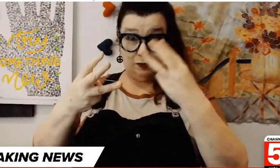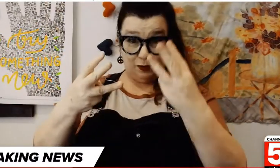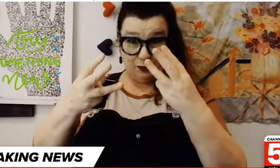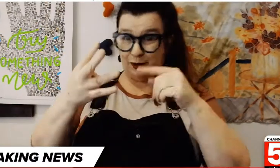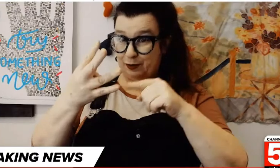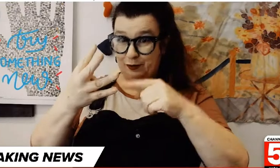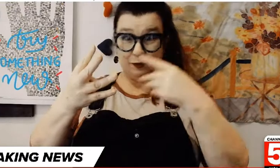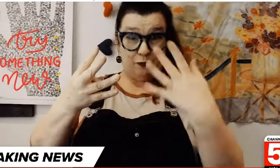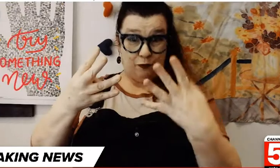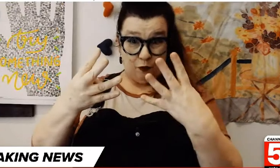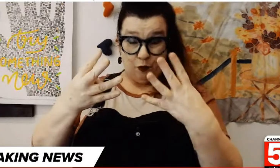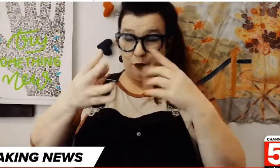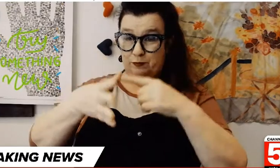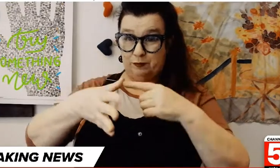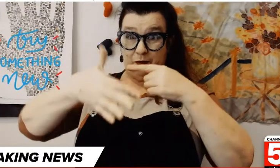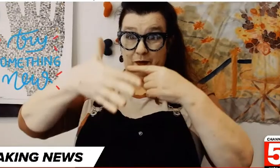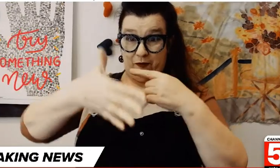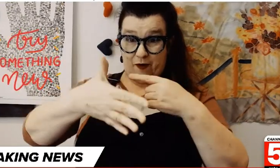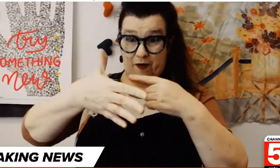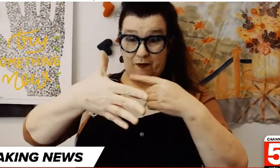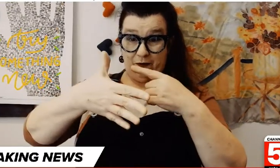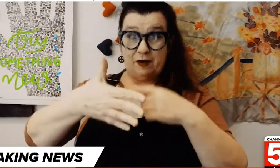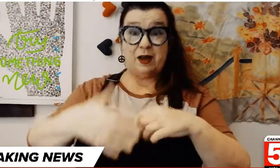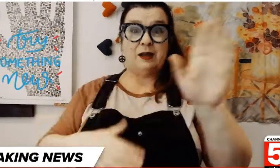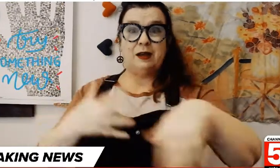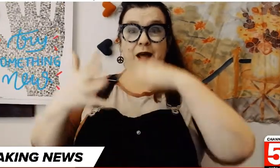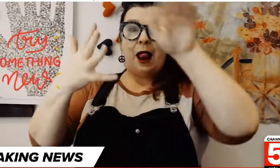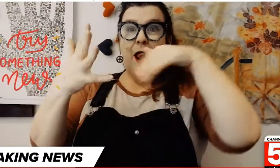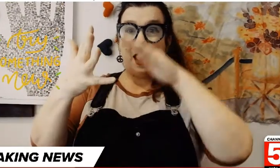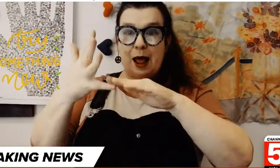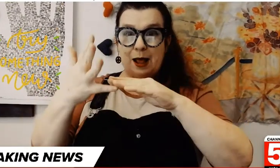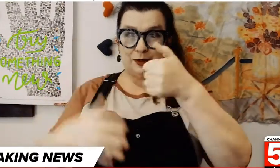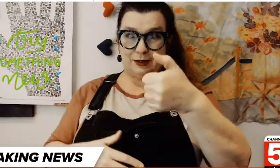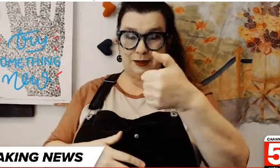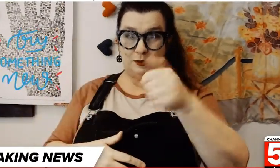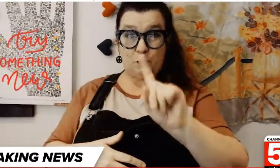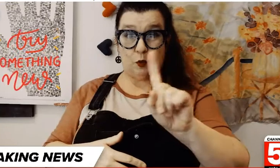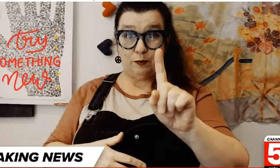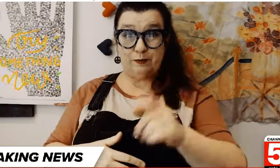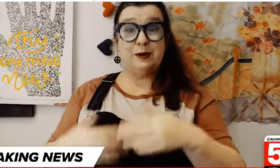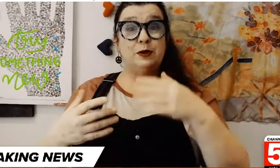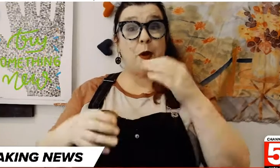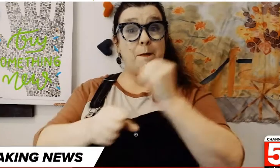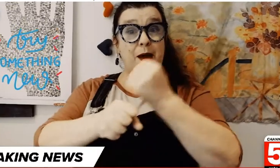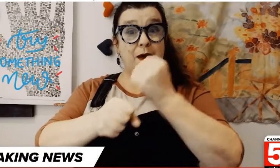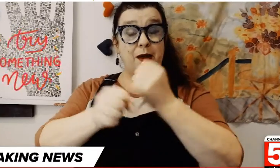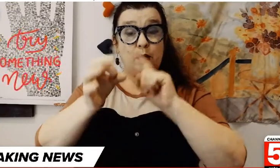third fourth fifth and then the last one is number six and what will it be